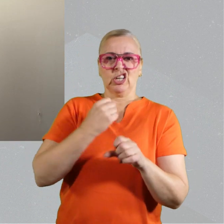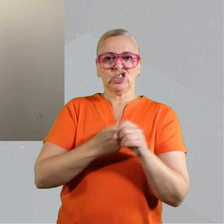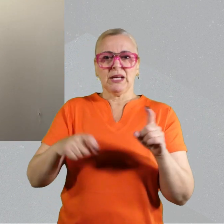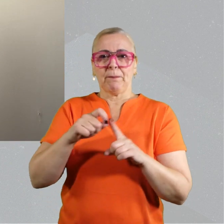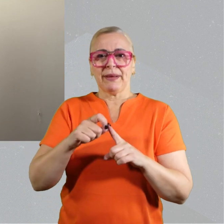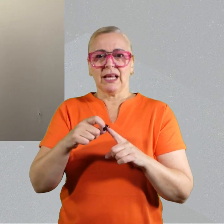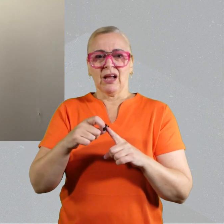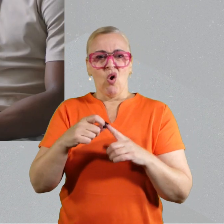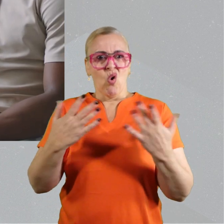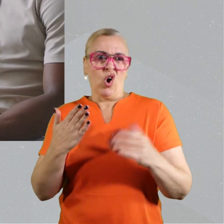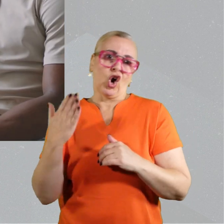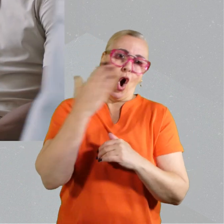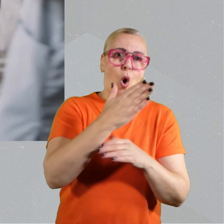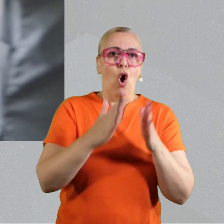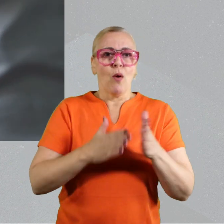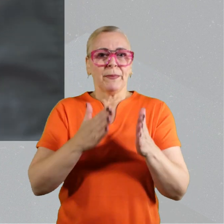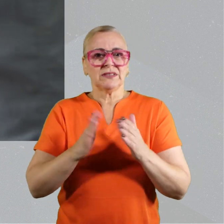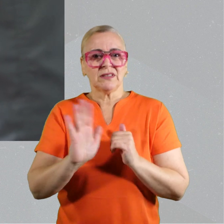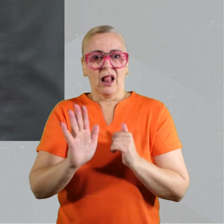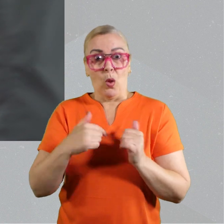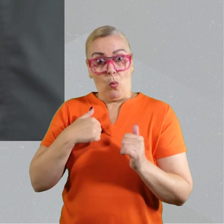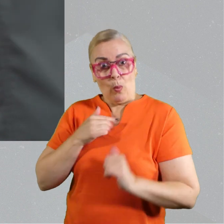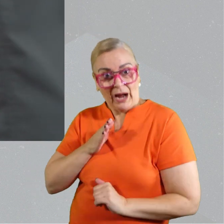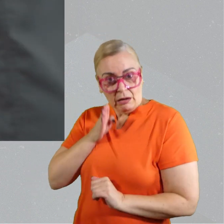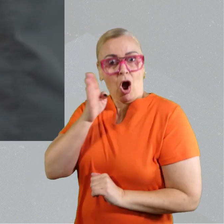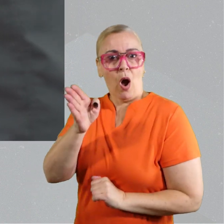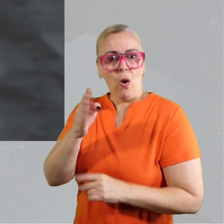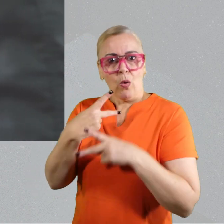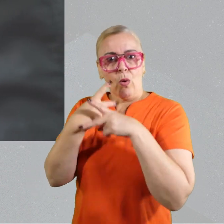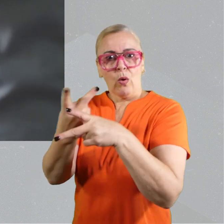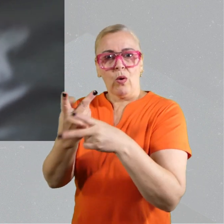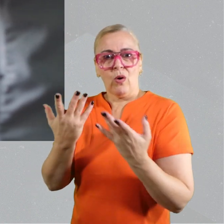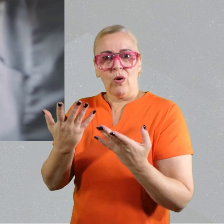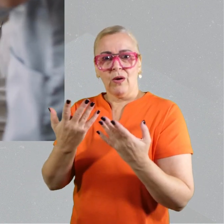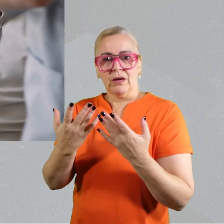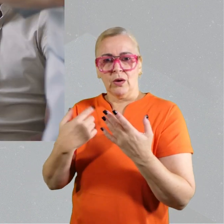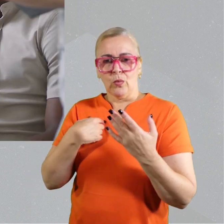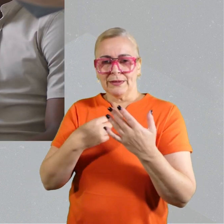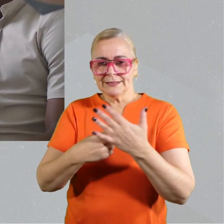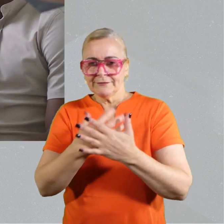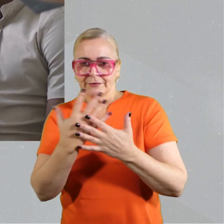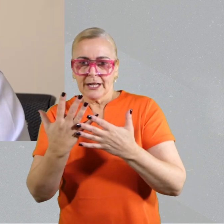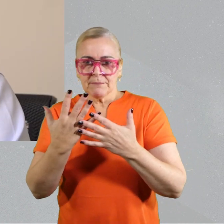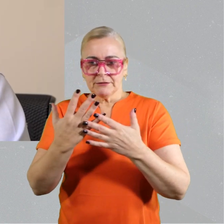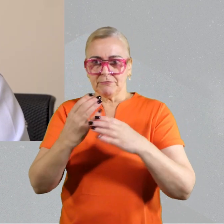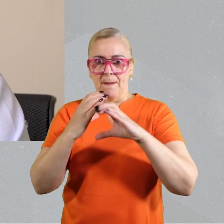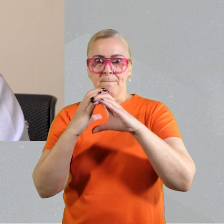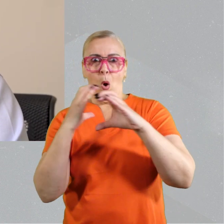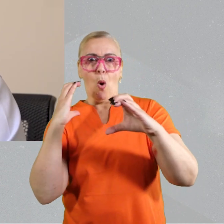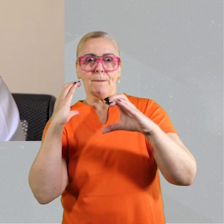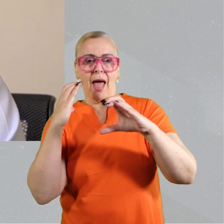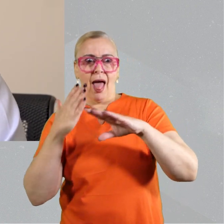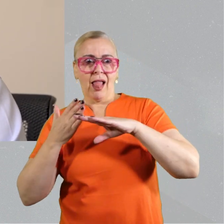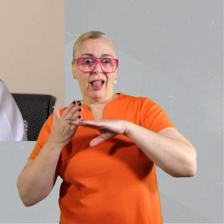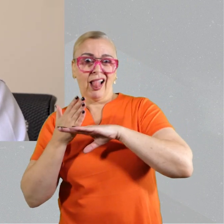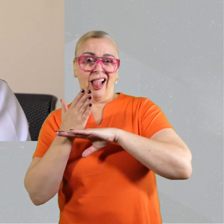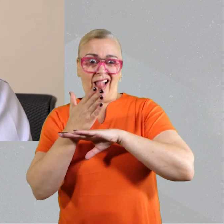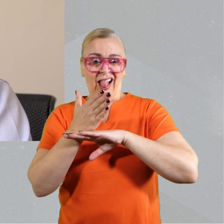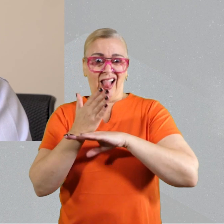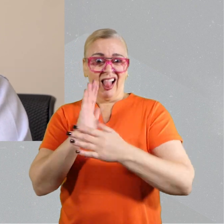to burden the NHS. We decided the best way to do this was not to ask people to come into their GP practice